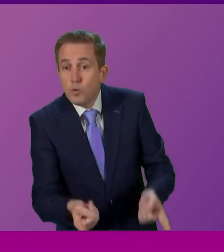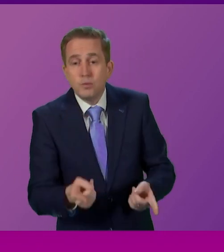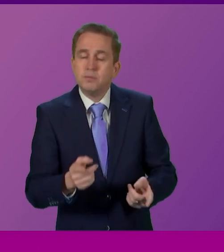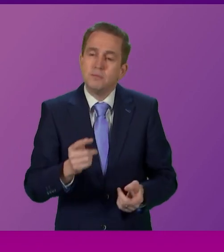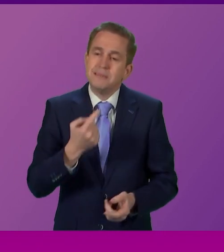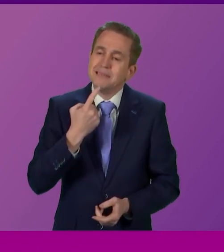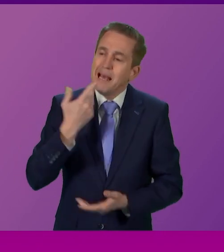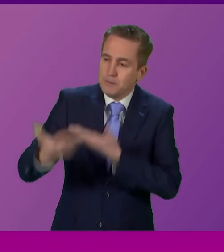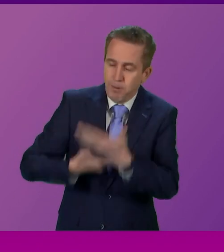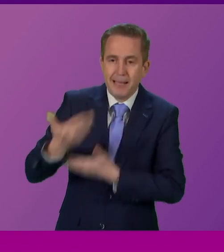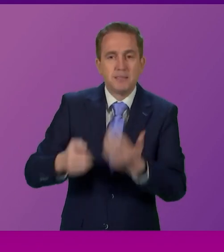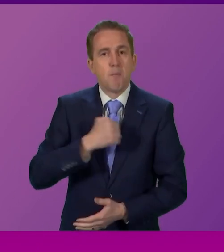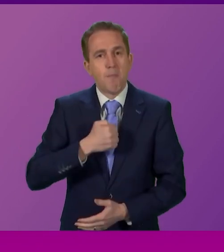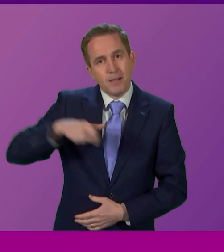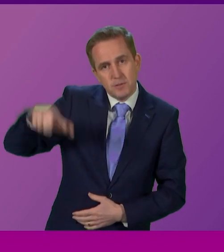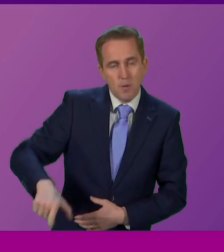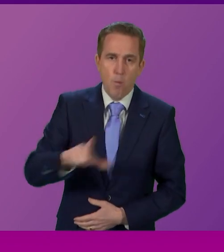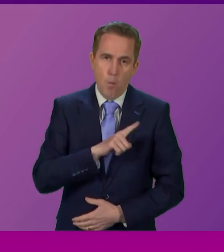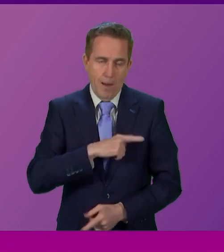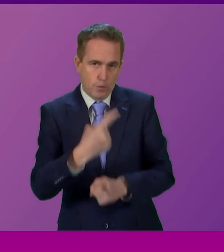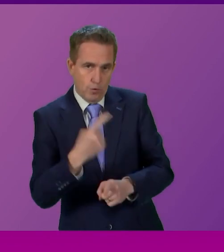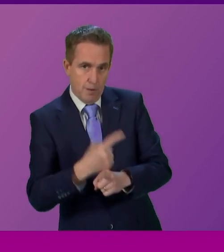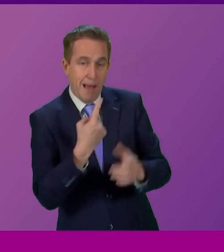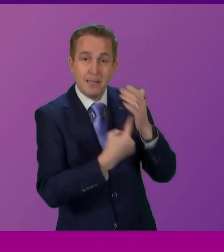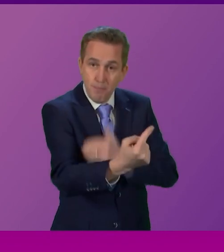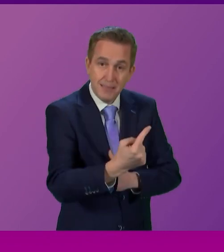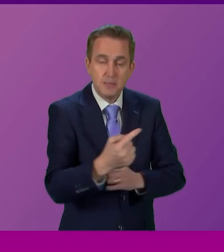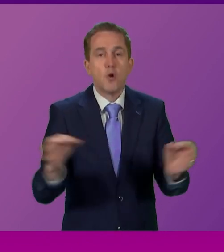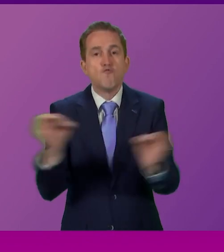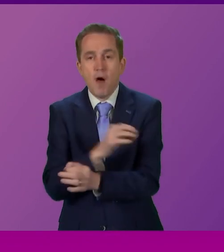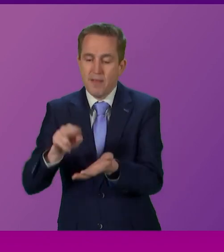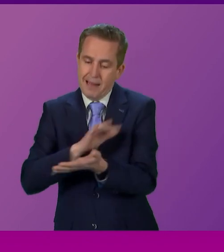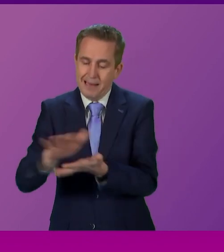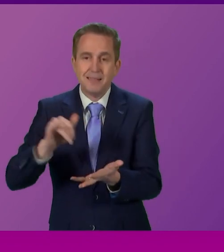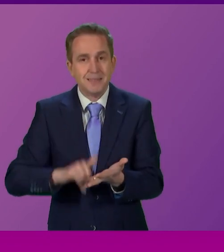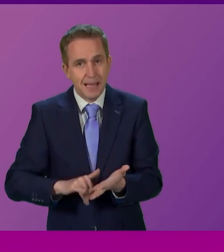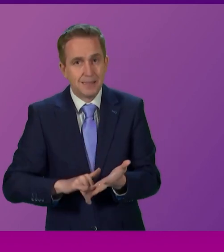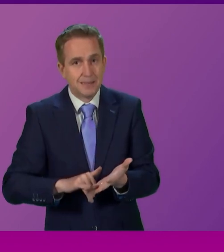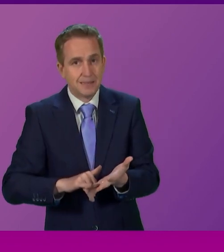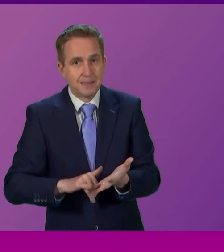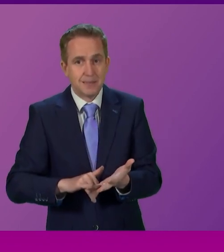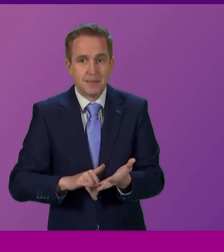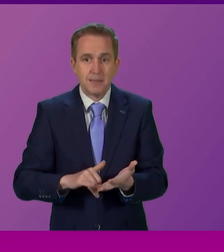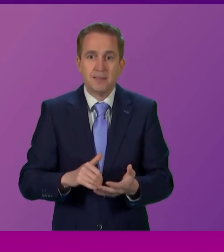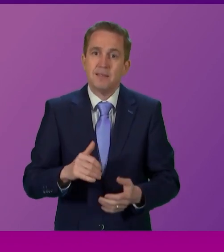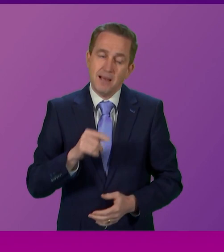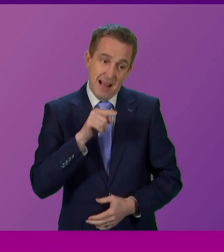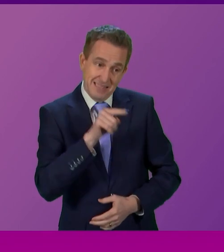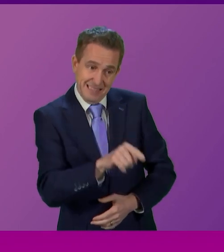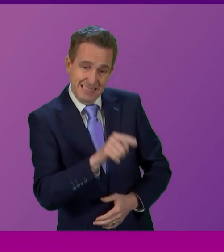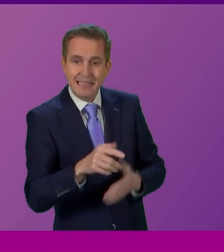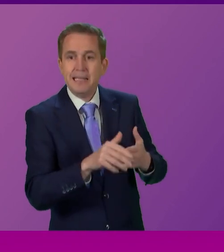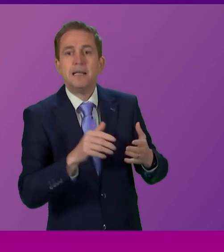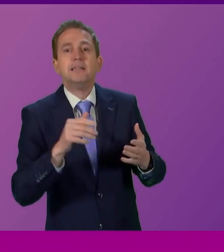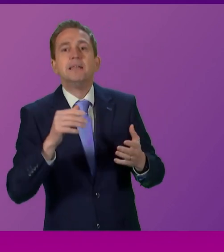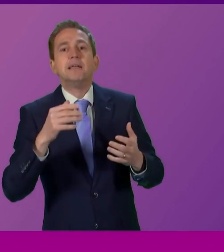constituent why we are standing here talking about independence instead of talking about the NHS. And I take my lead from the Cabinet Secretary because that is what he has done in